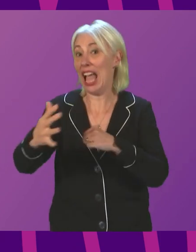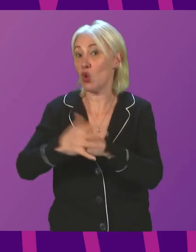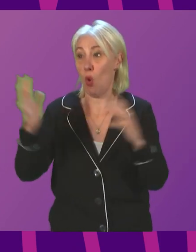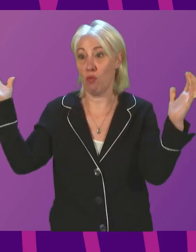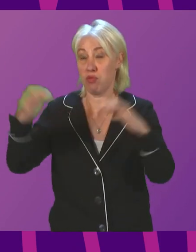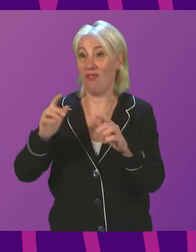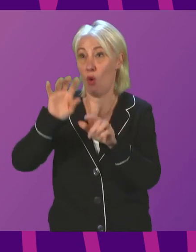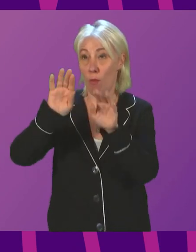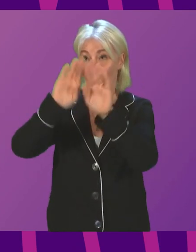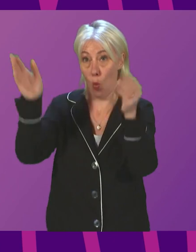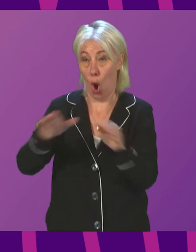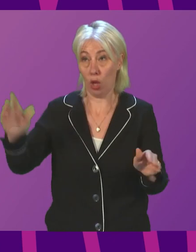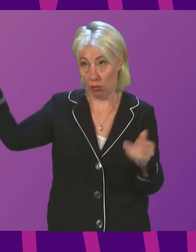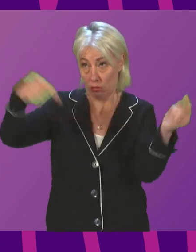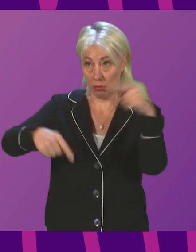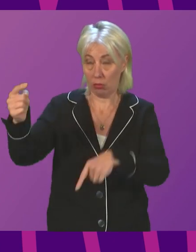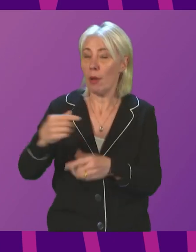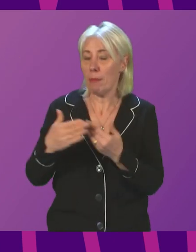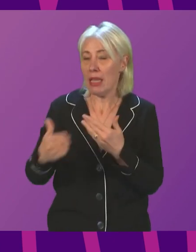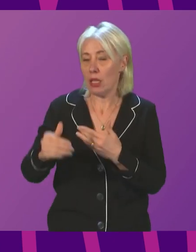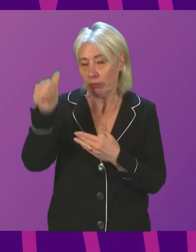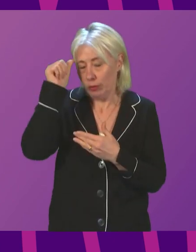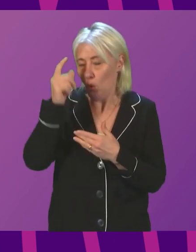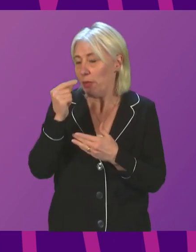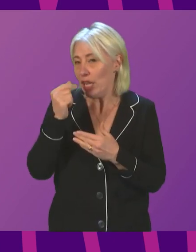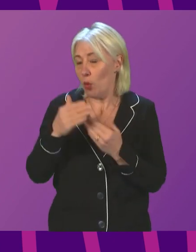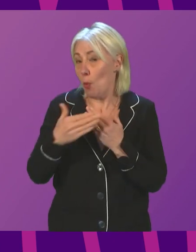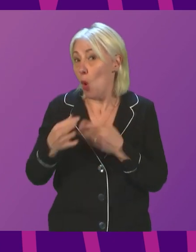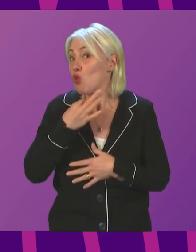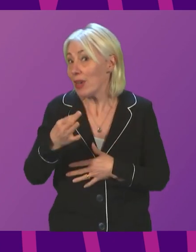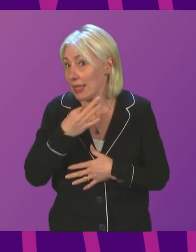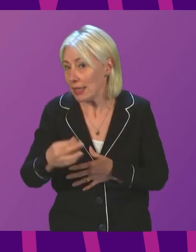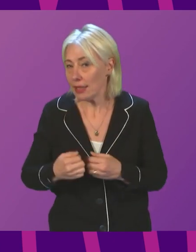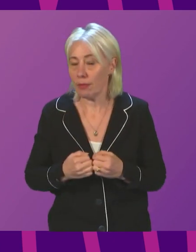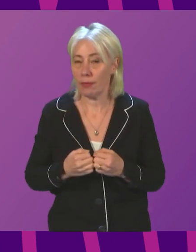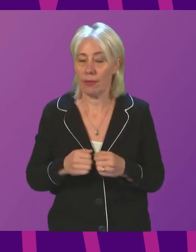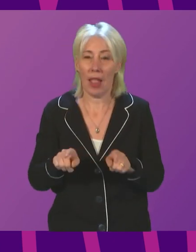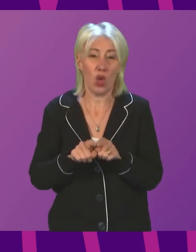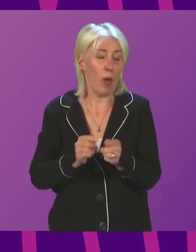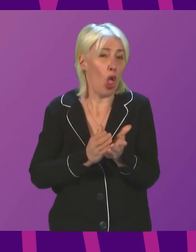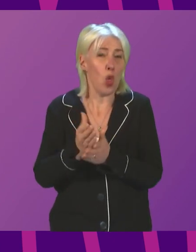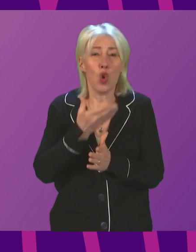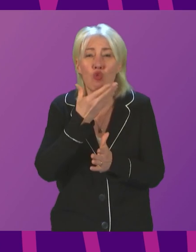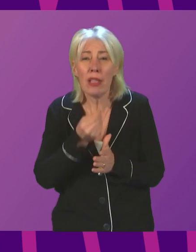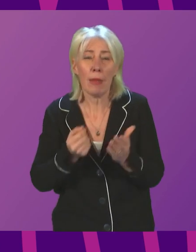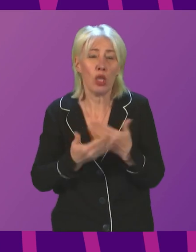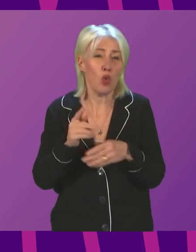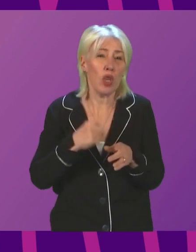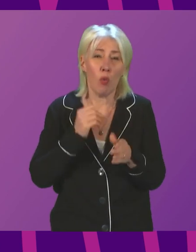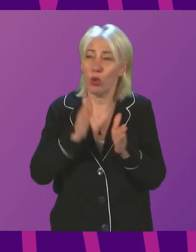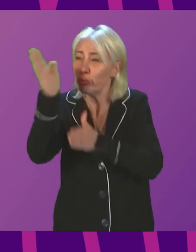known infection risk. Many of us will wish to spend time visiting loved ones over the festive period.